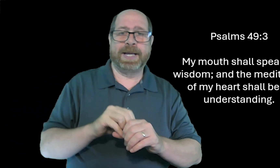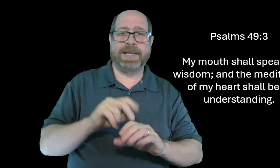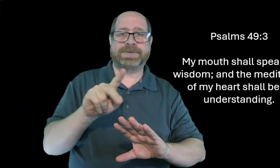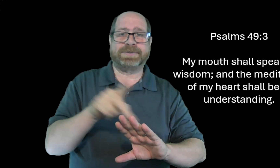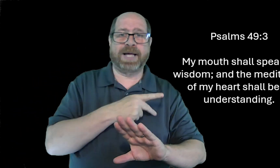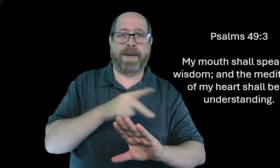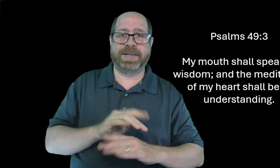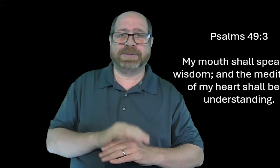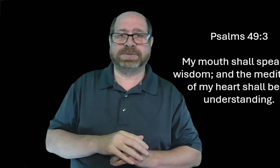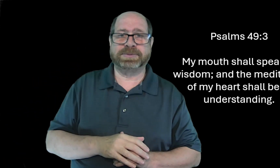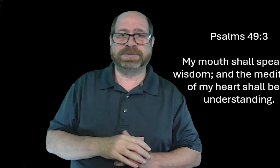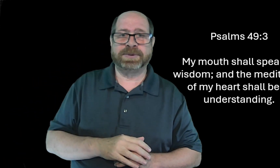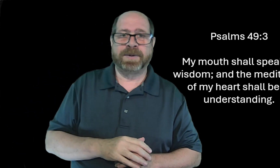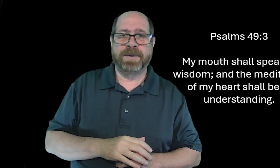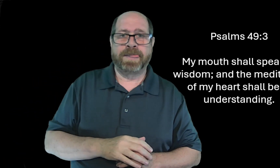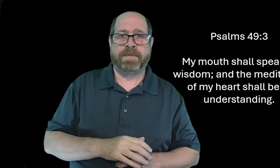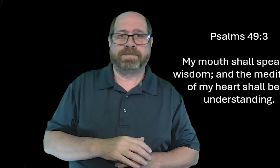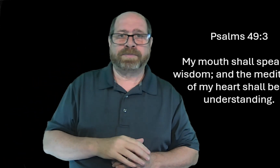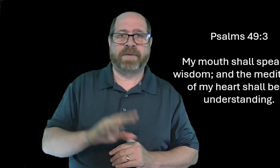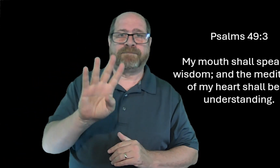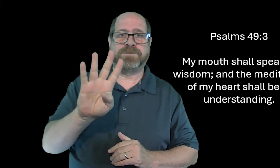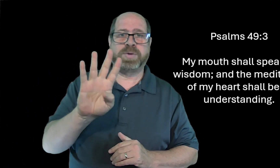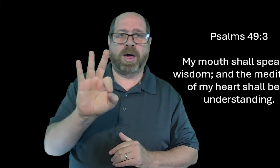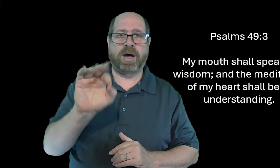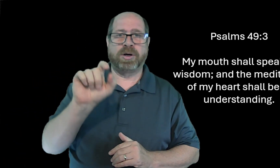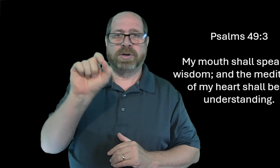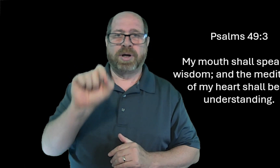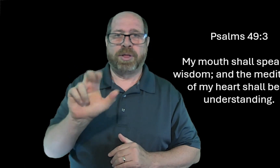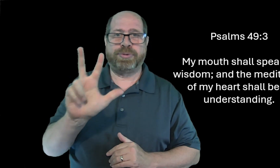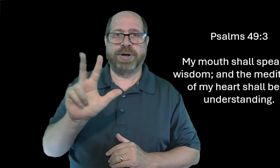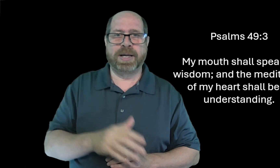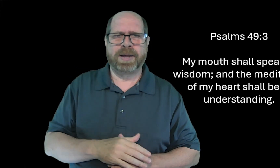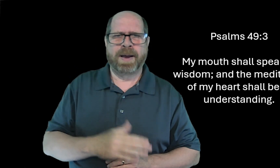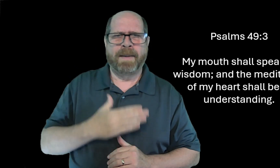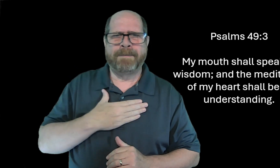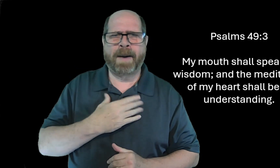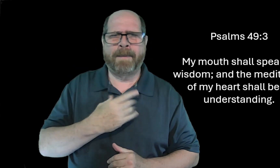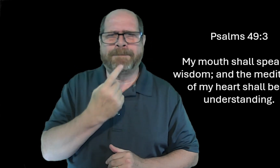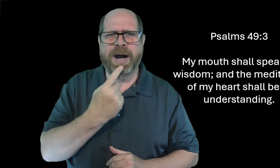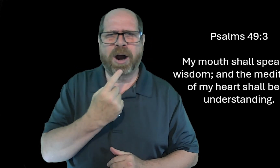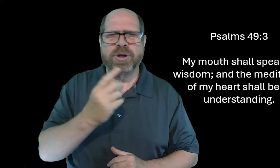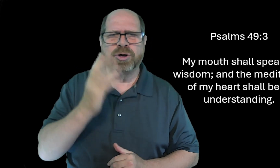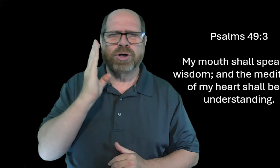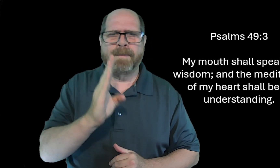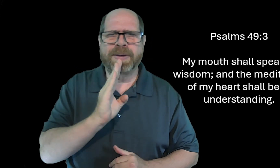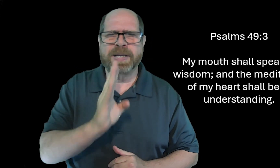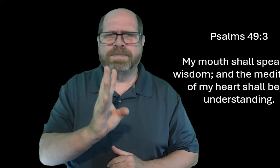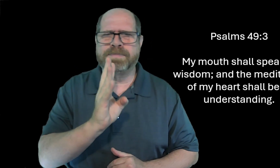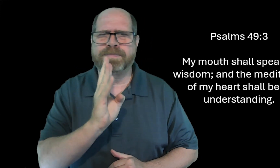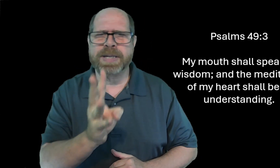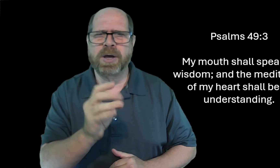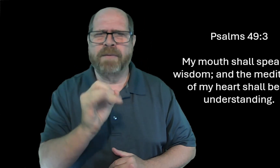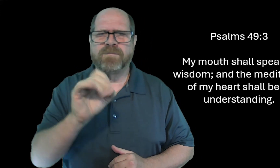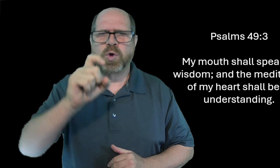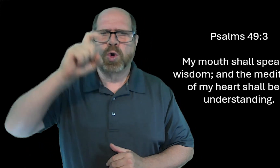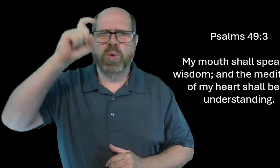In Psalm 49, verse 3, my mouth shall speak of